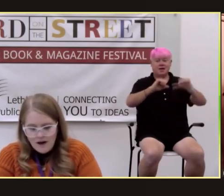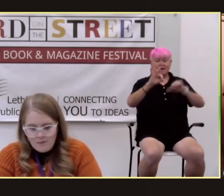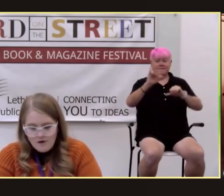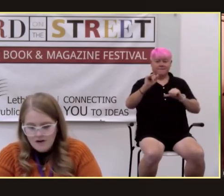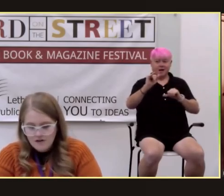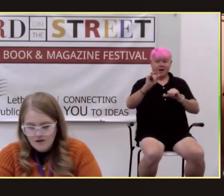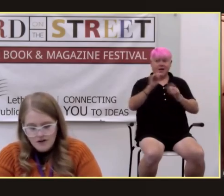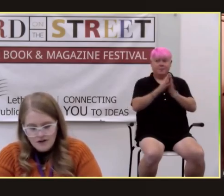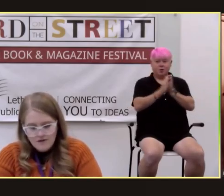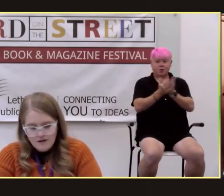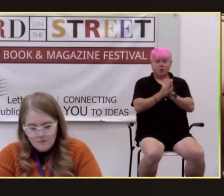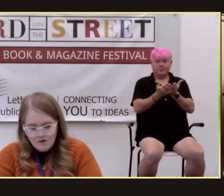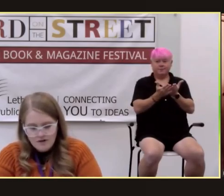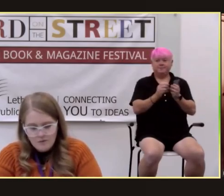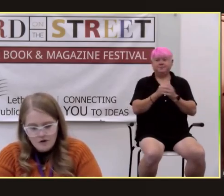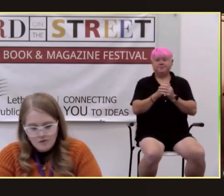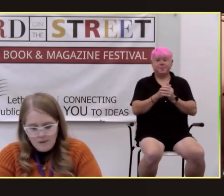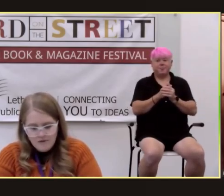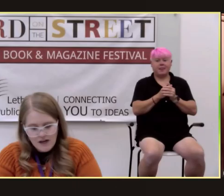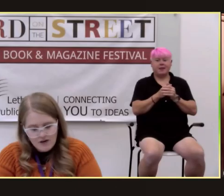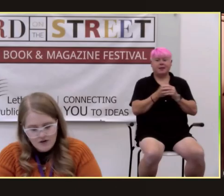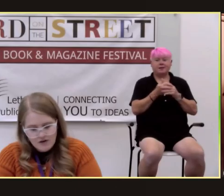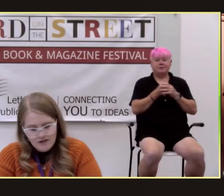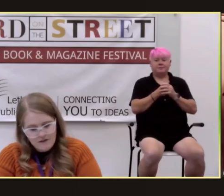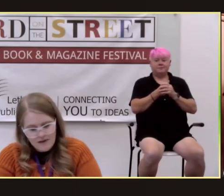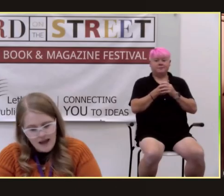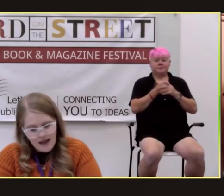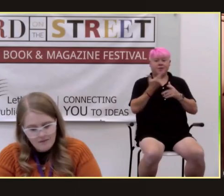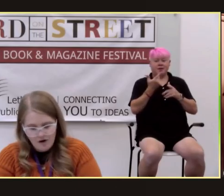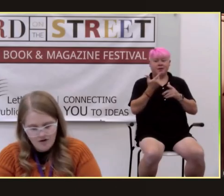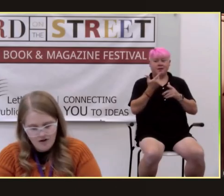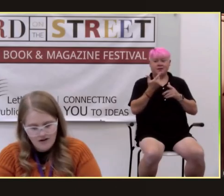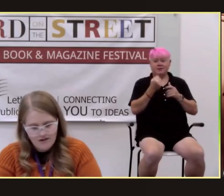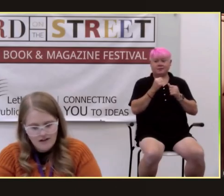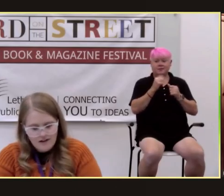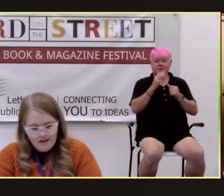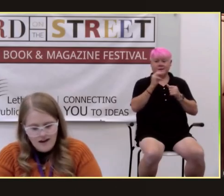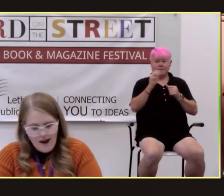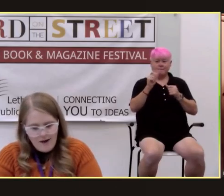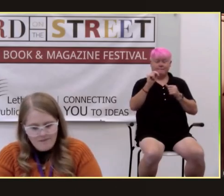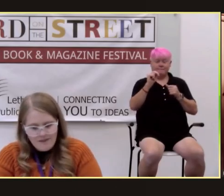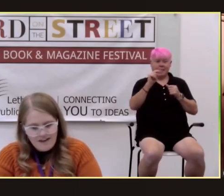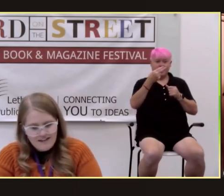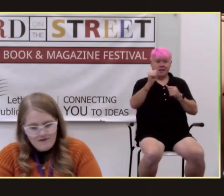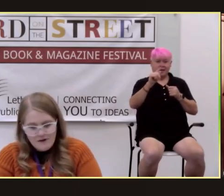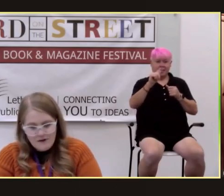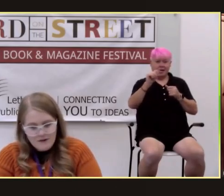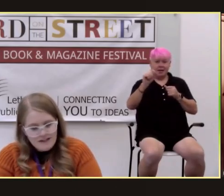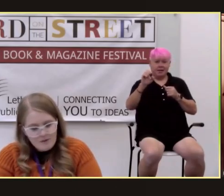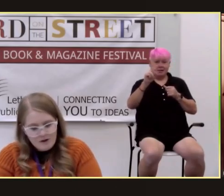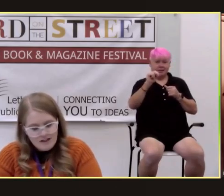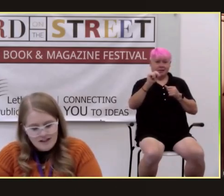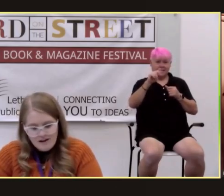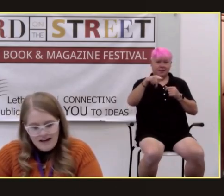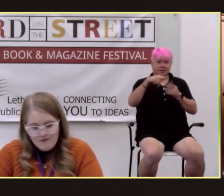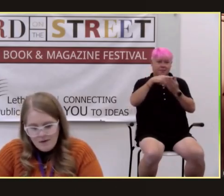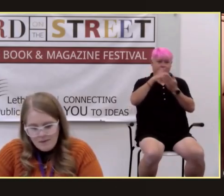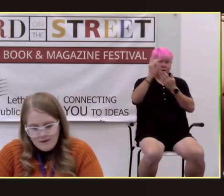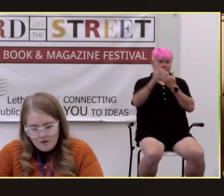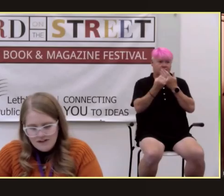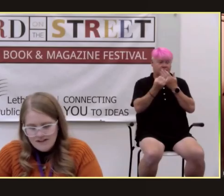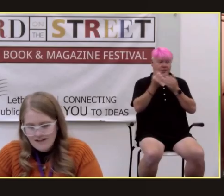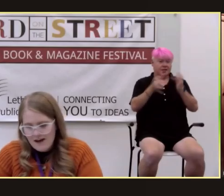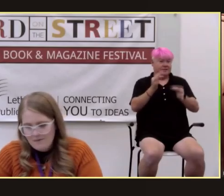oppenheimer alternative explores the moral ramifications of the manhattan project um and if you're interested in purchasing any of